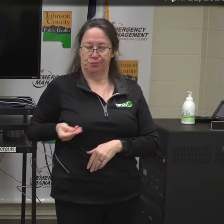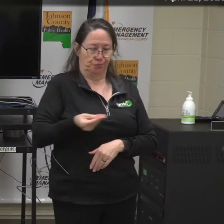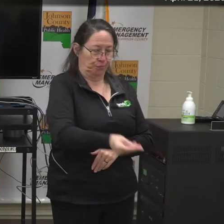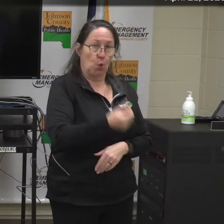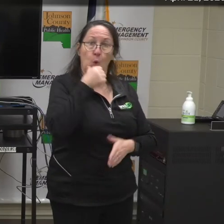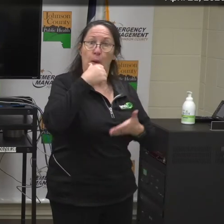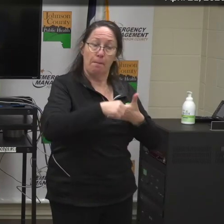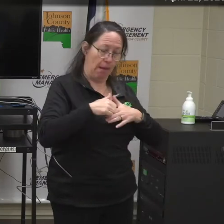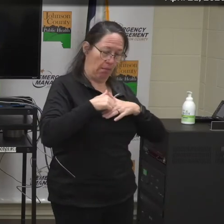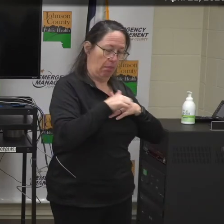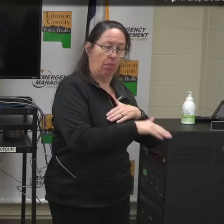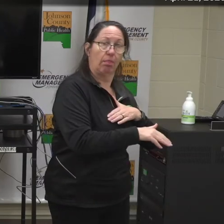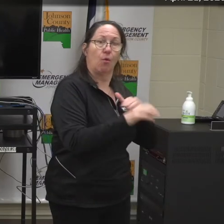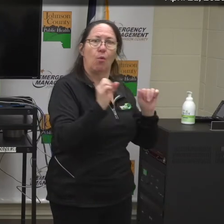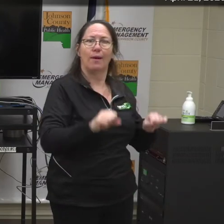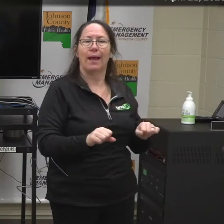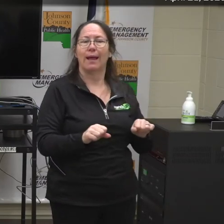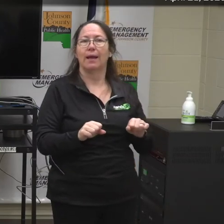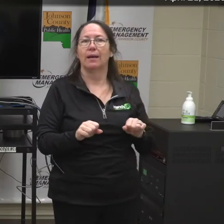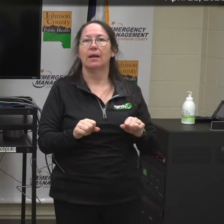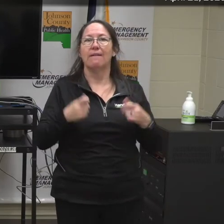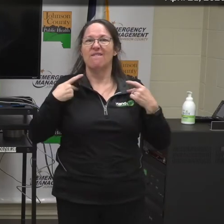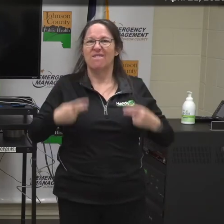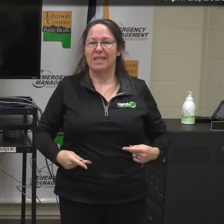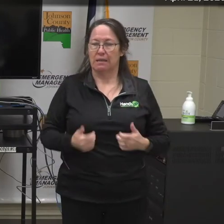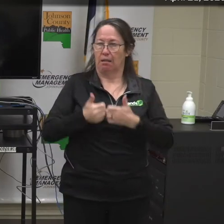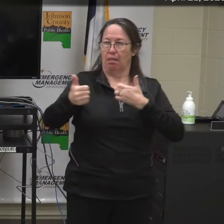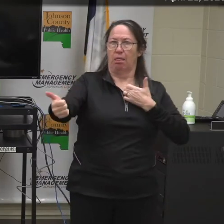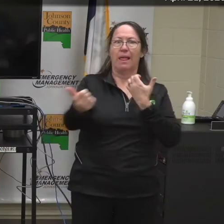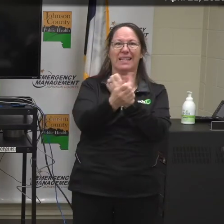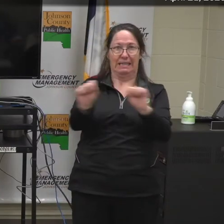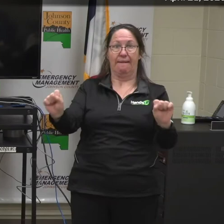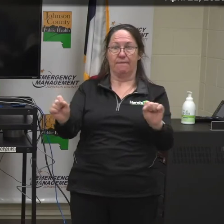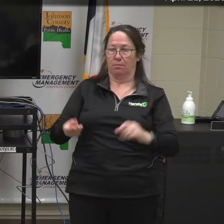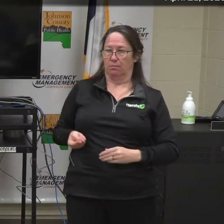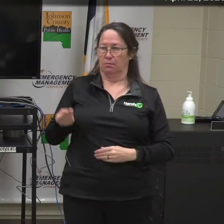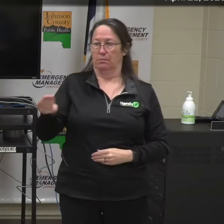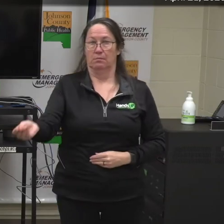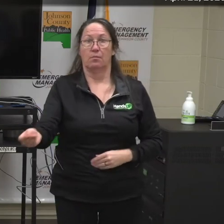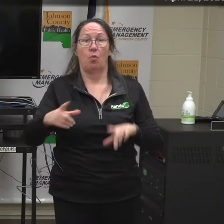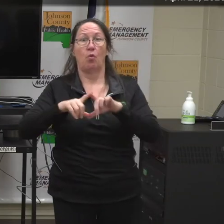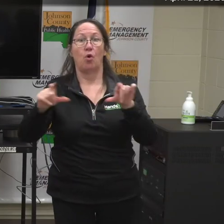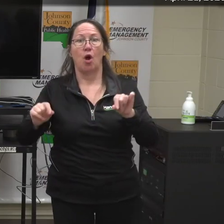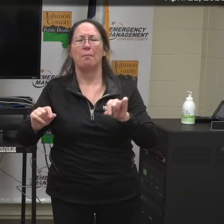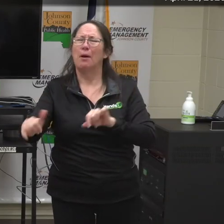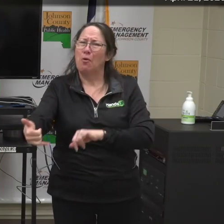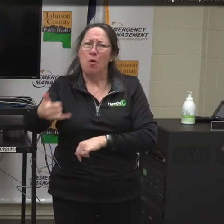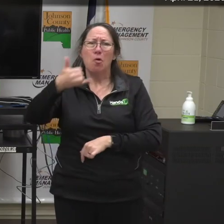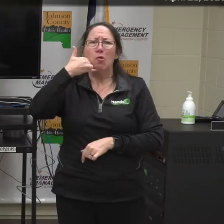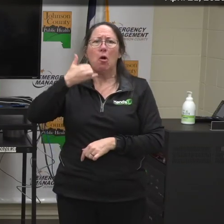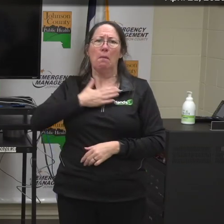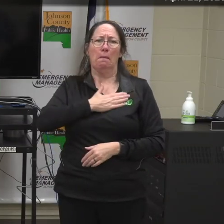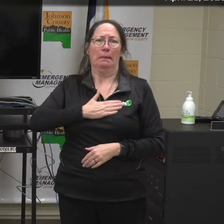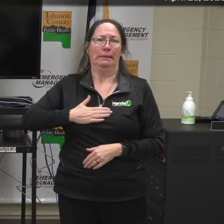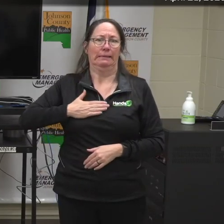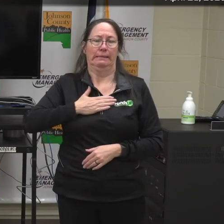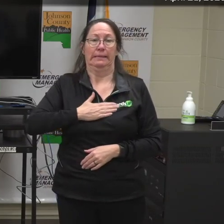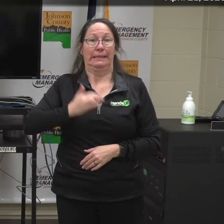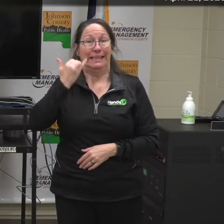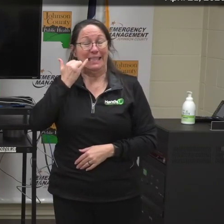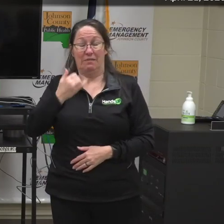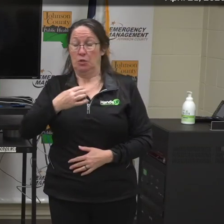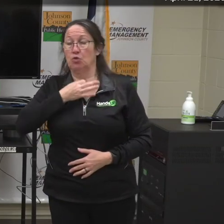in the mail for you. We will make sure that you get it in a physically distant and safe way and all you need to do is call us. So if you're wondering about